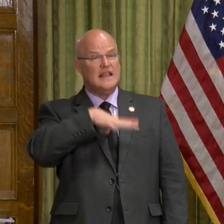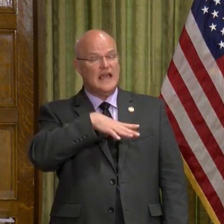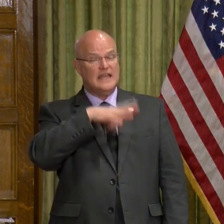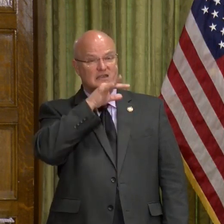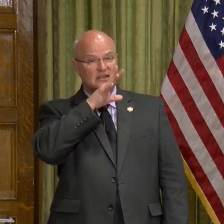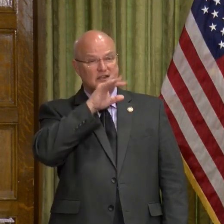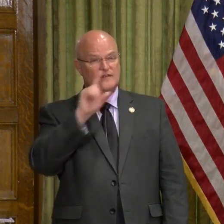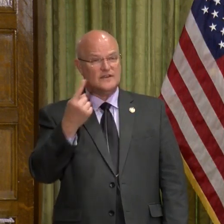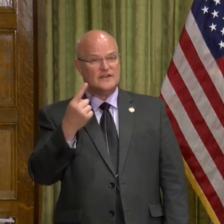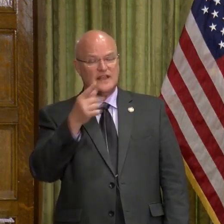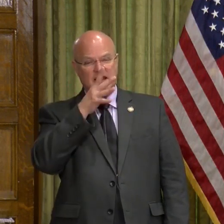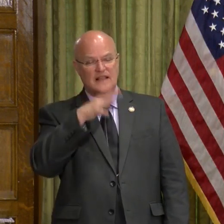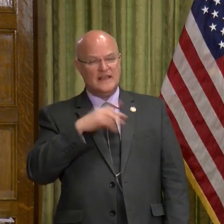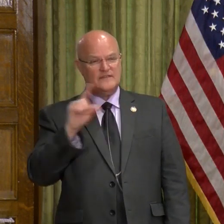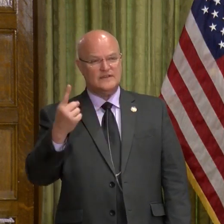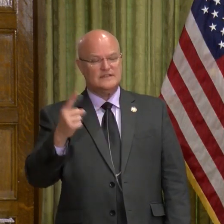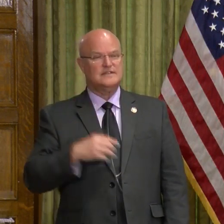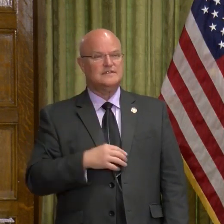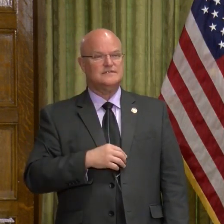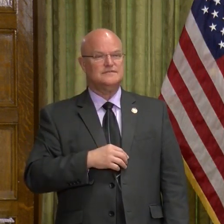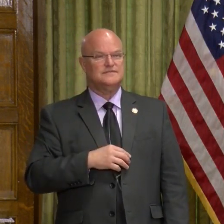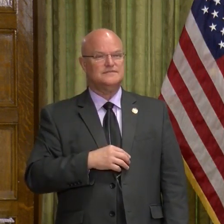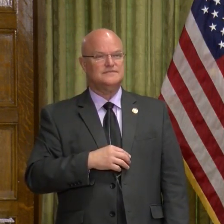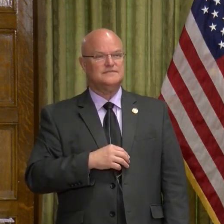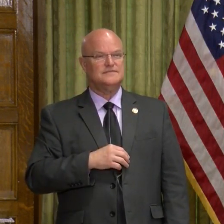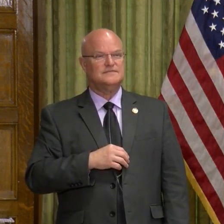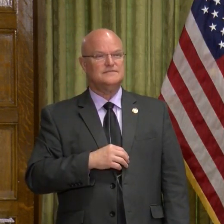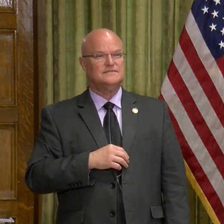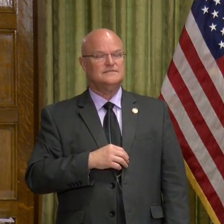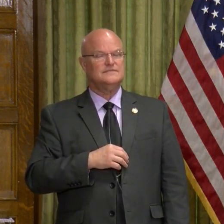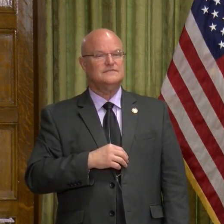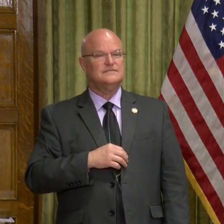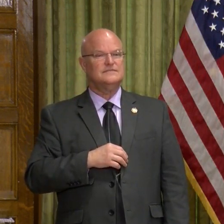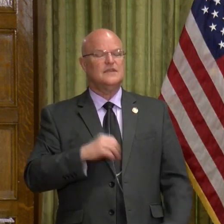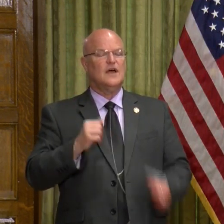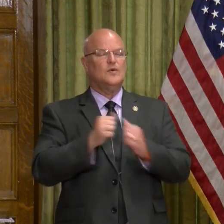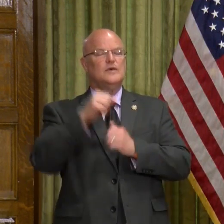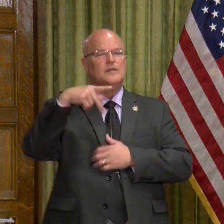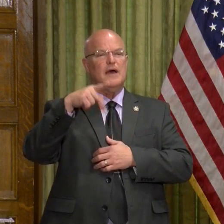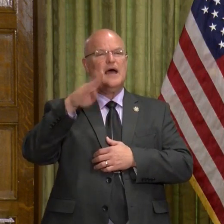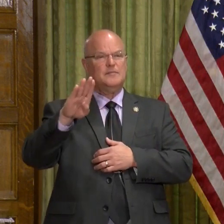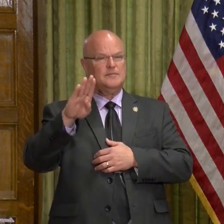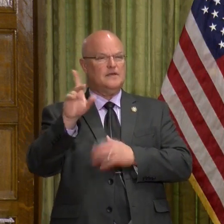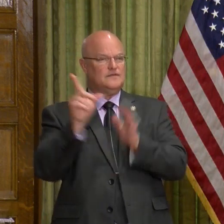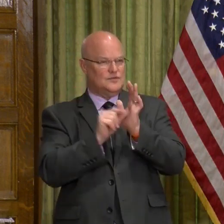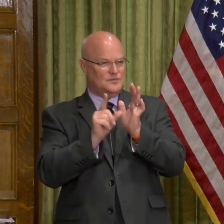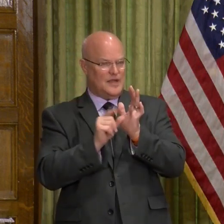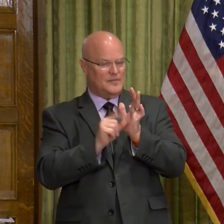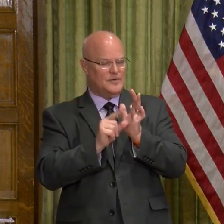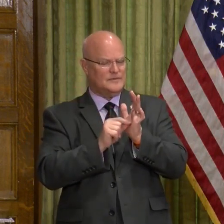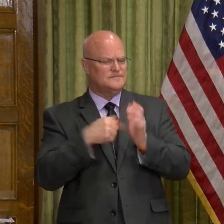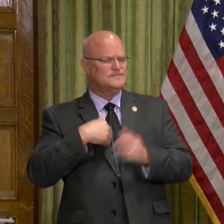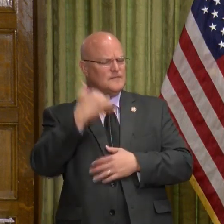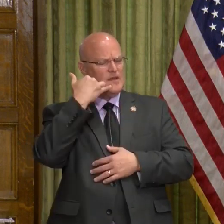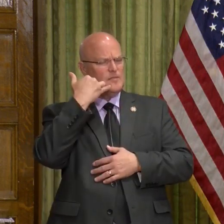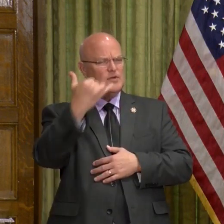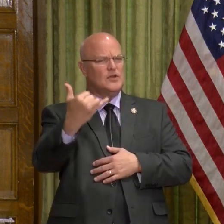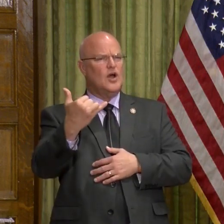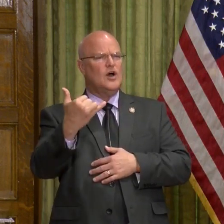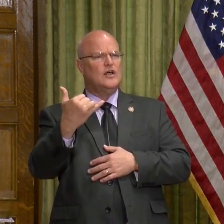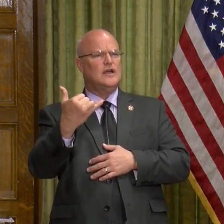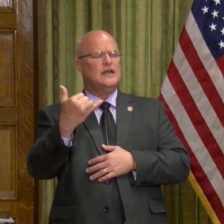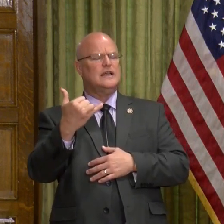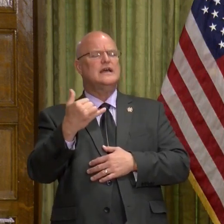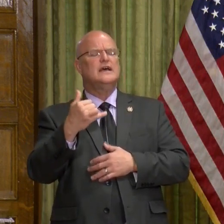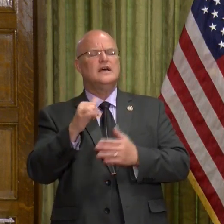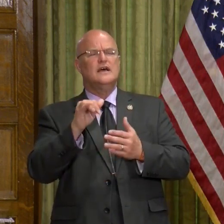speaking. Let's have the lady. Yes. This is E. calling with the Pine Bluff Commercial. I am calling – the New